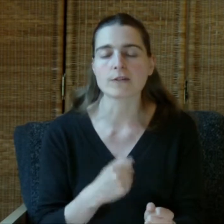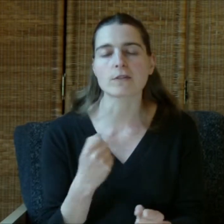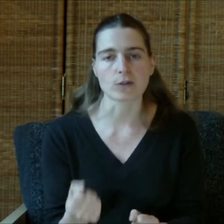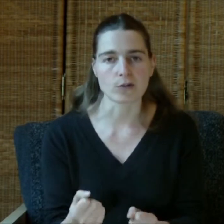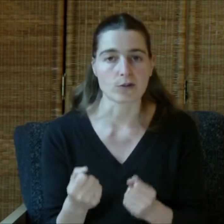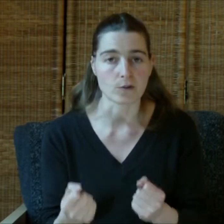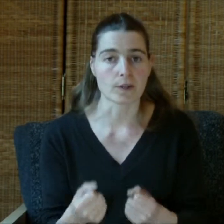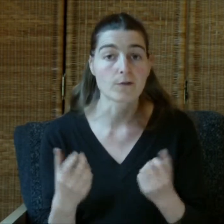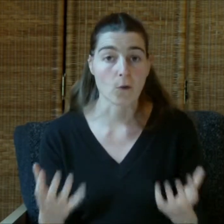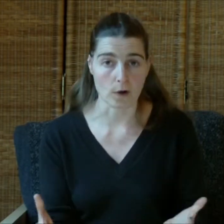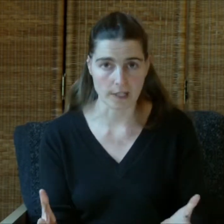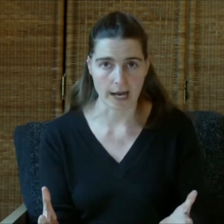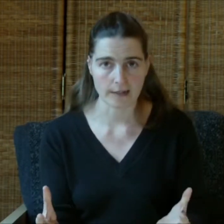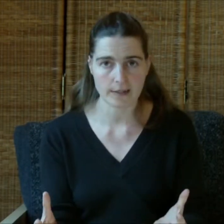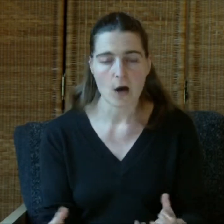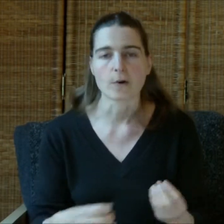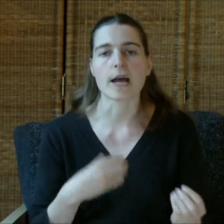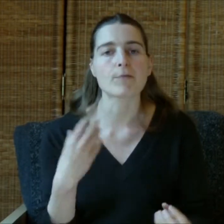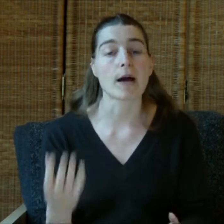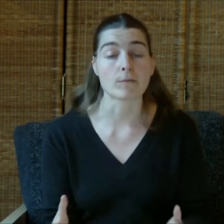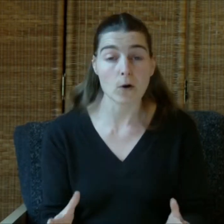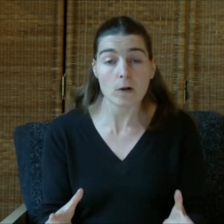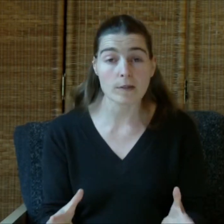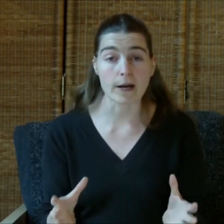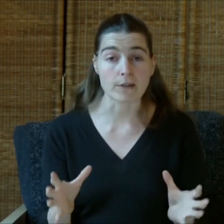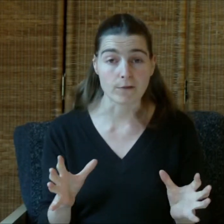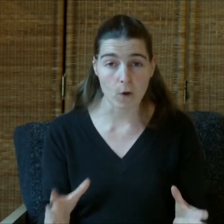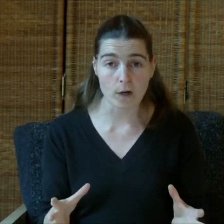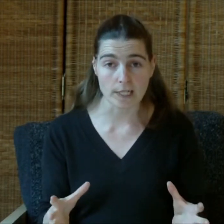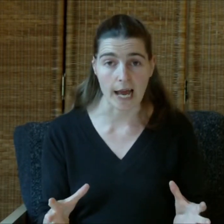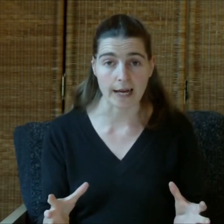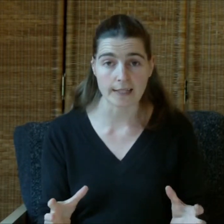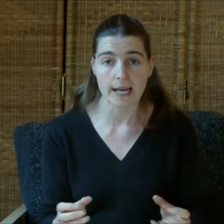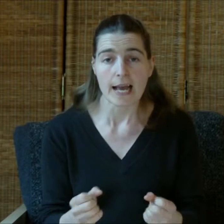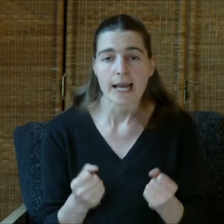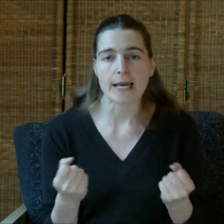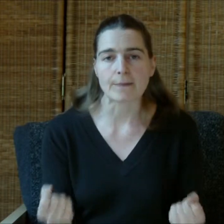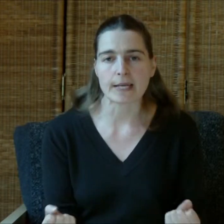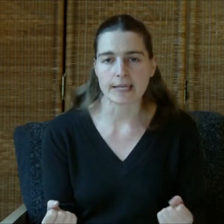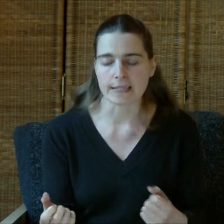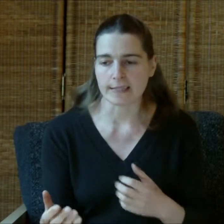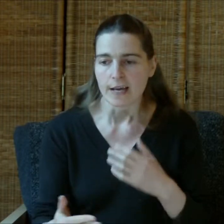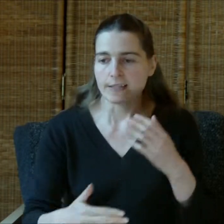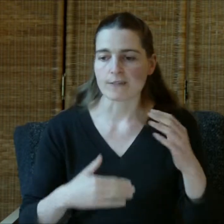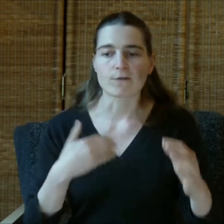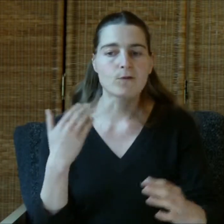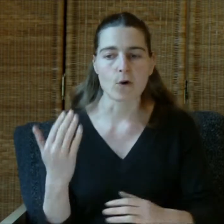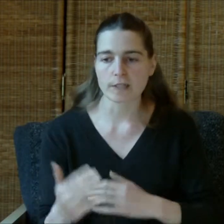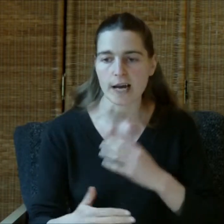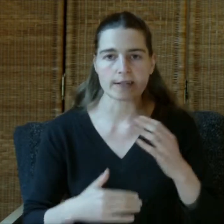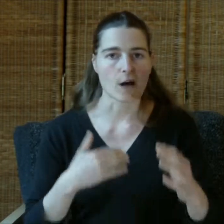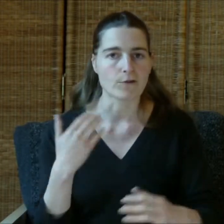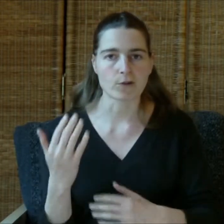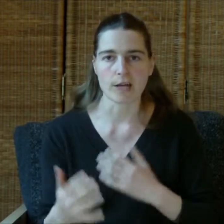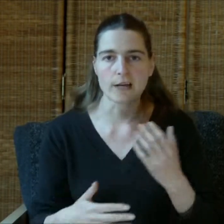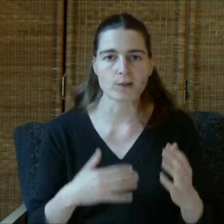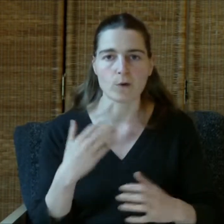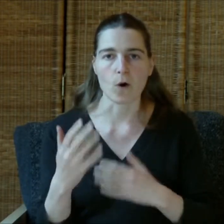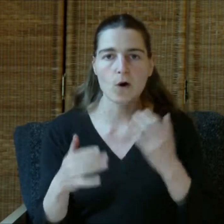solutions are in the vortex. When Abraham talks about the vortex, he means this vortex of creation where all